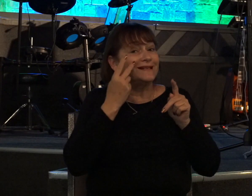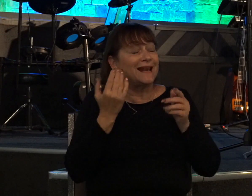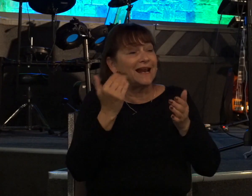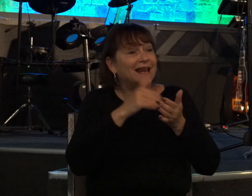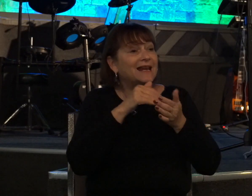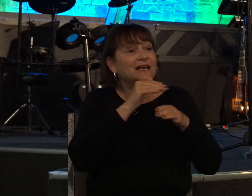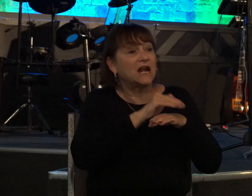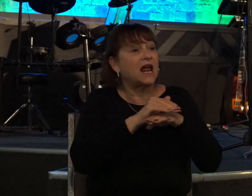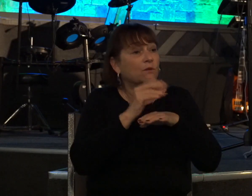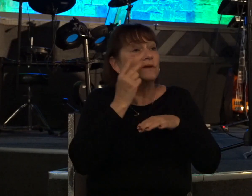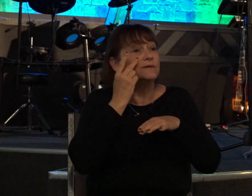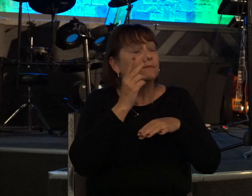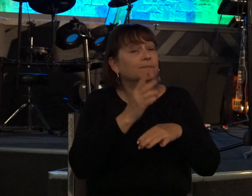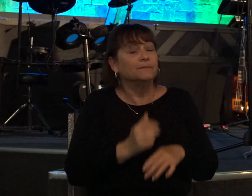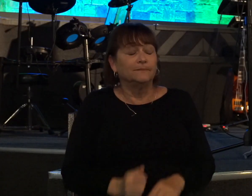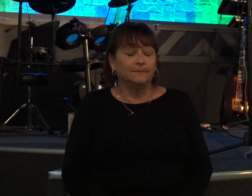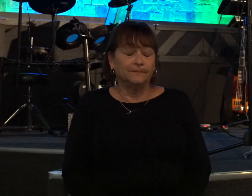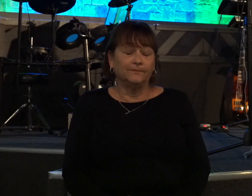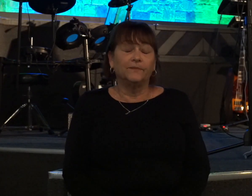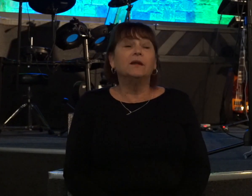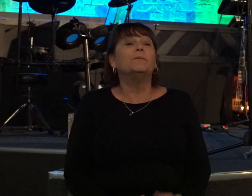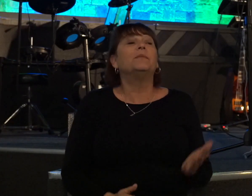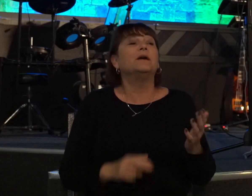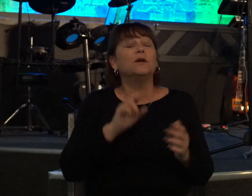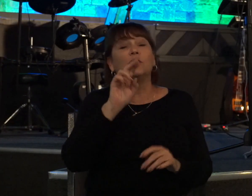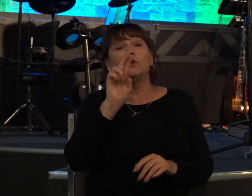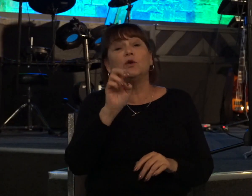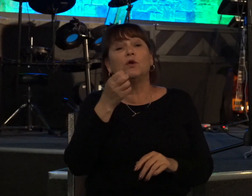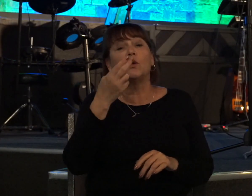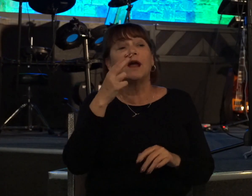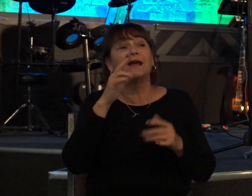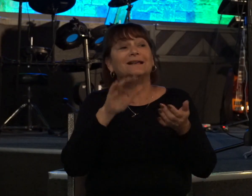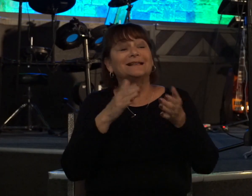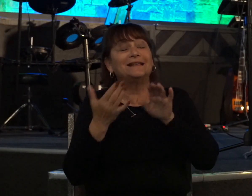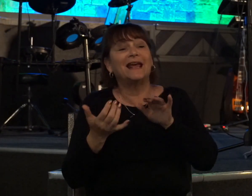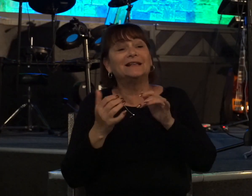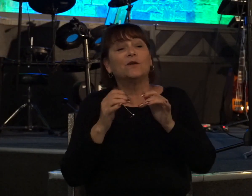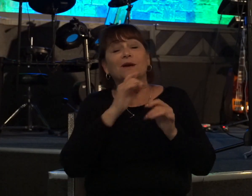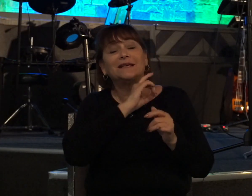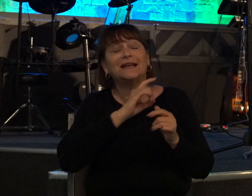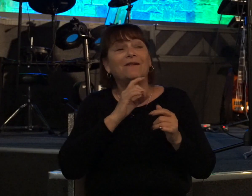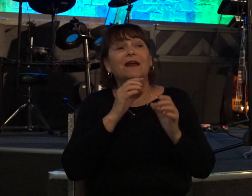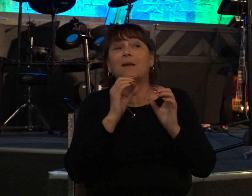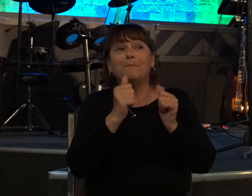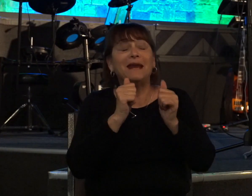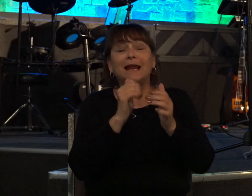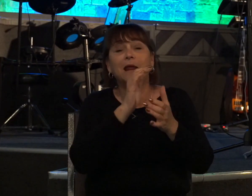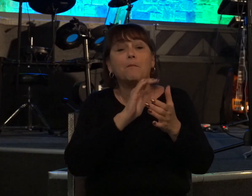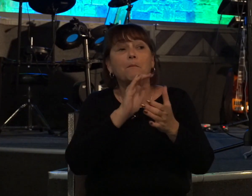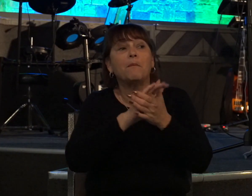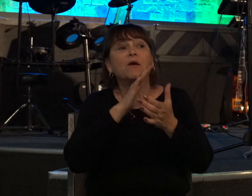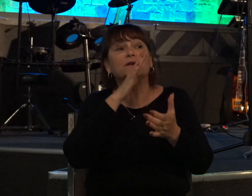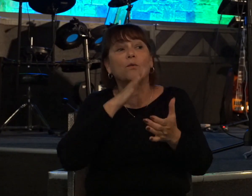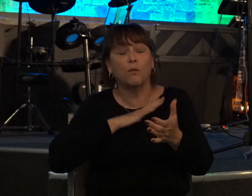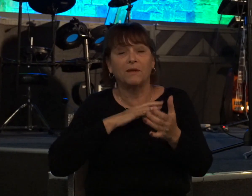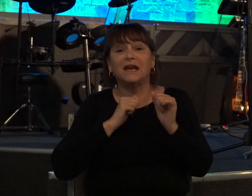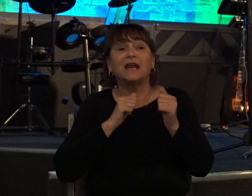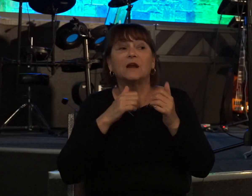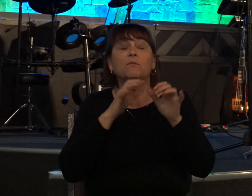but hey uriah is dead so david immediately marries basheba he can do that now now when her